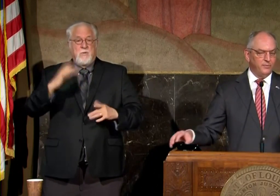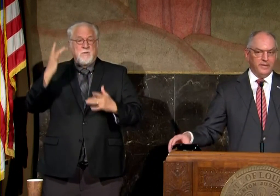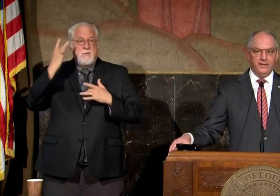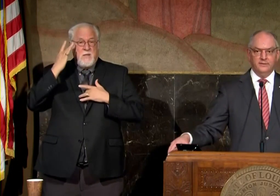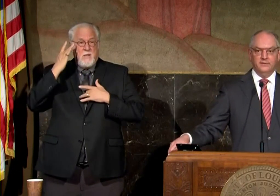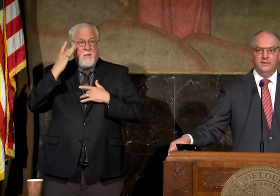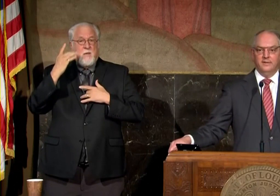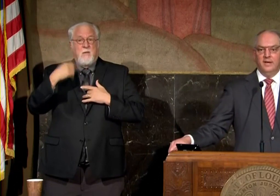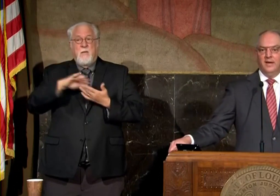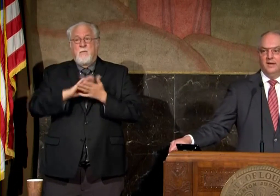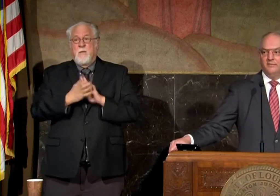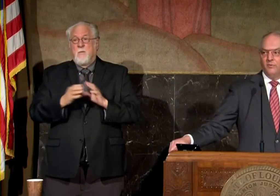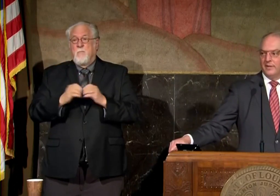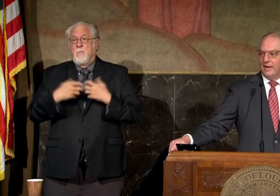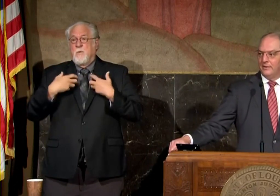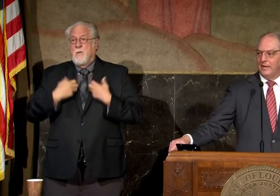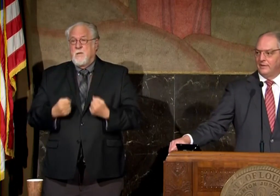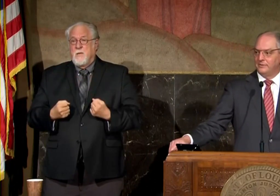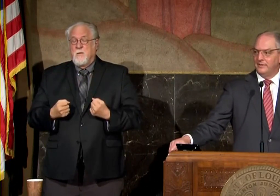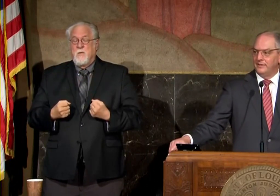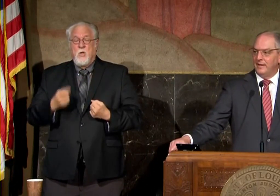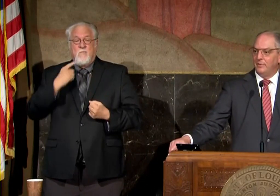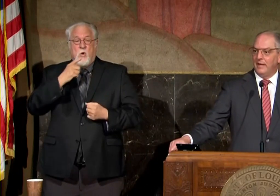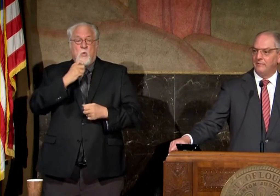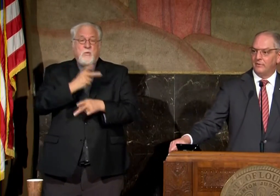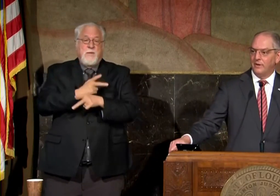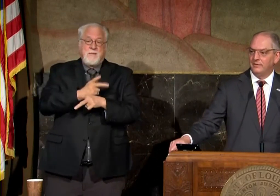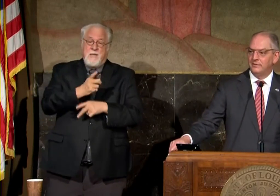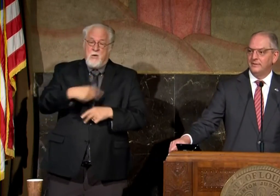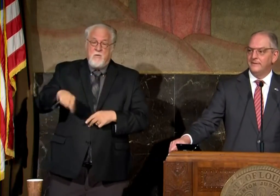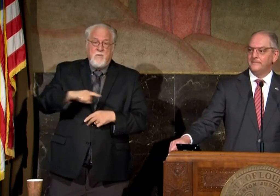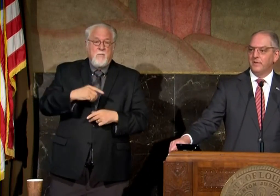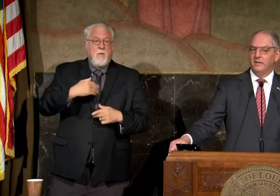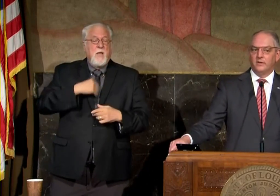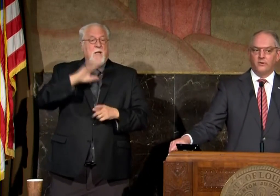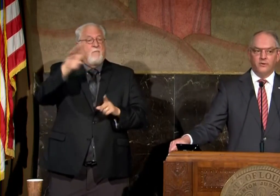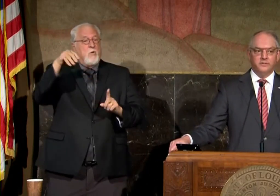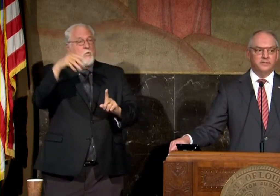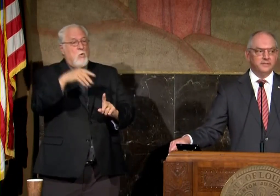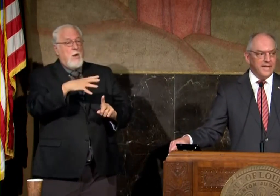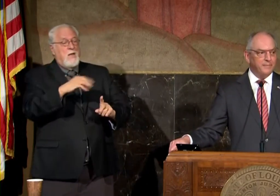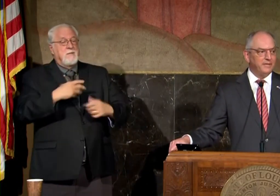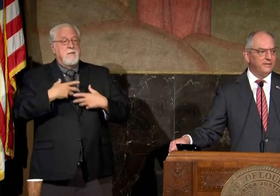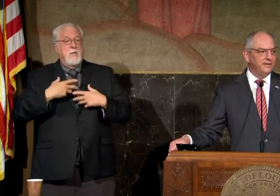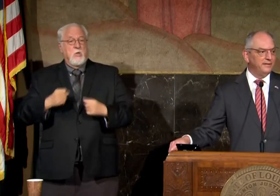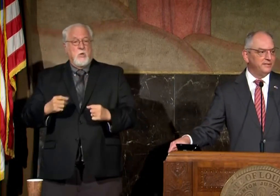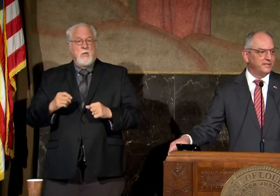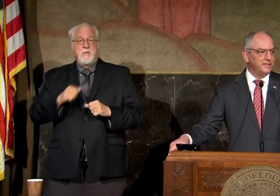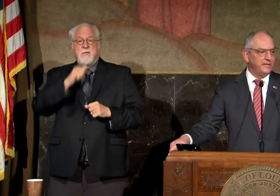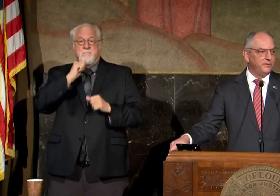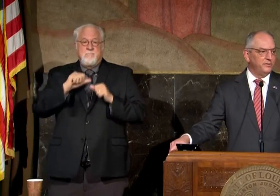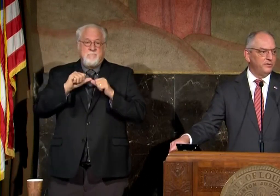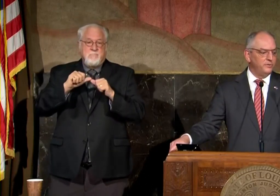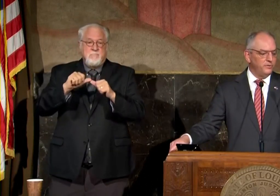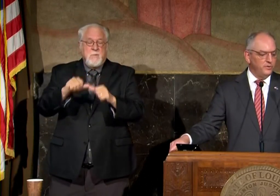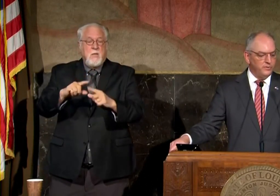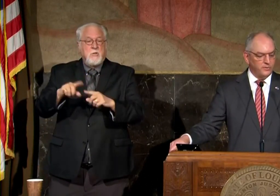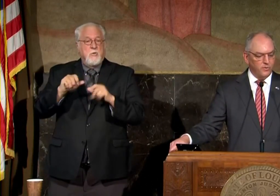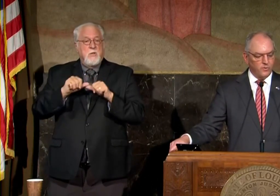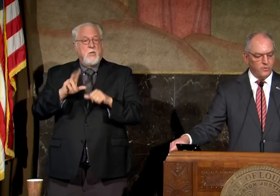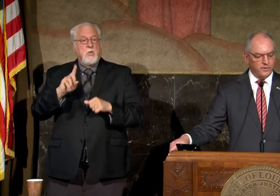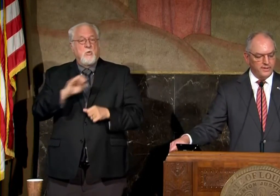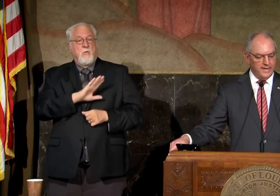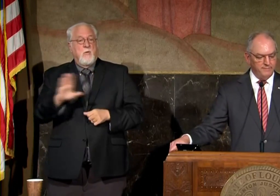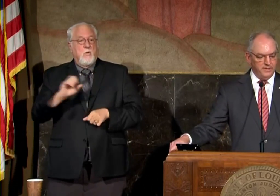that they will be healed for the caretakers that they would have the grace and the courage and the stamina to continue to do